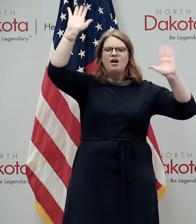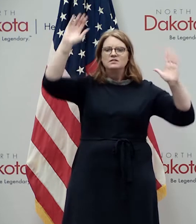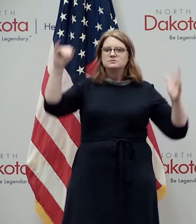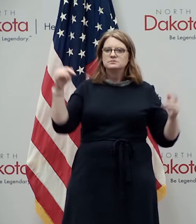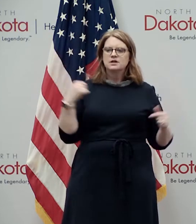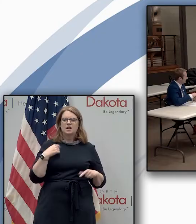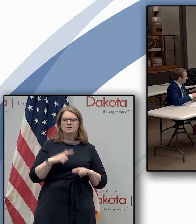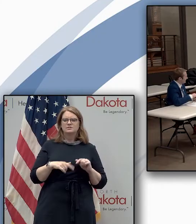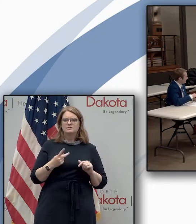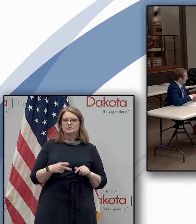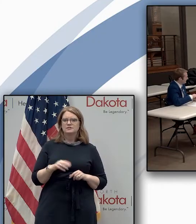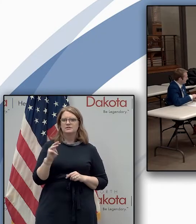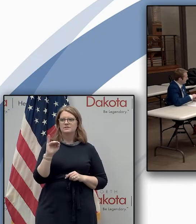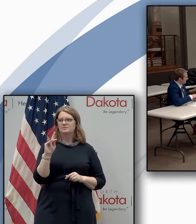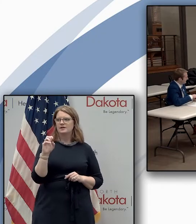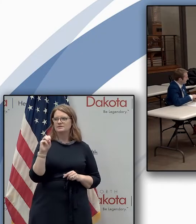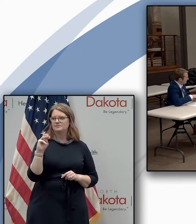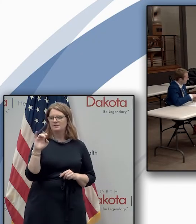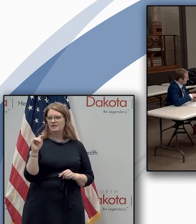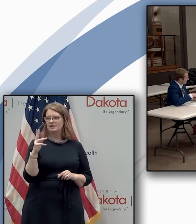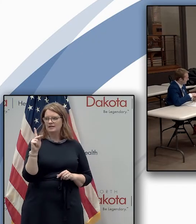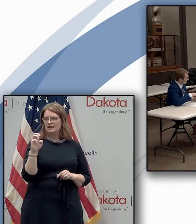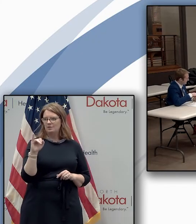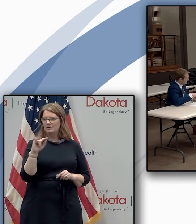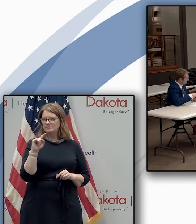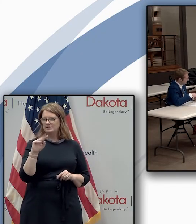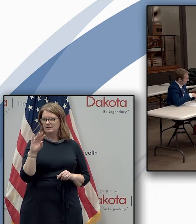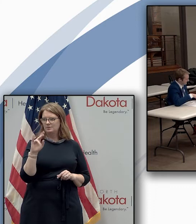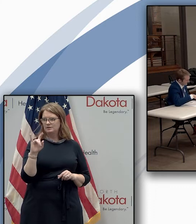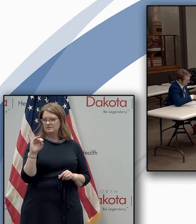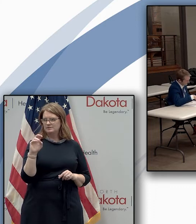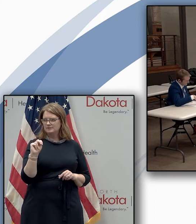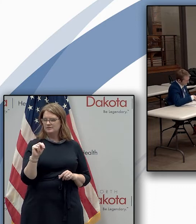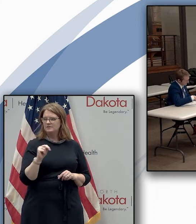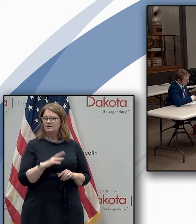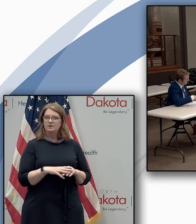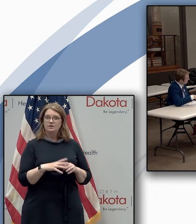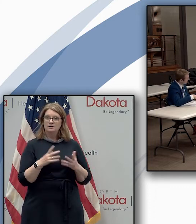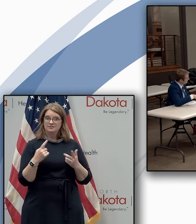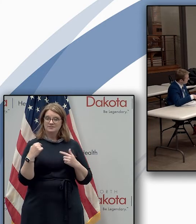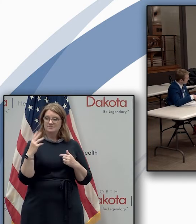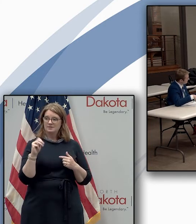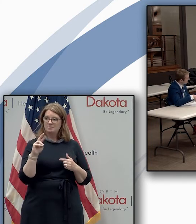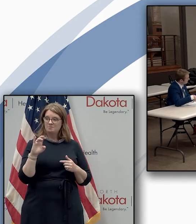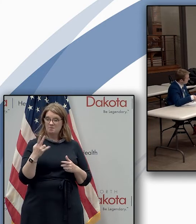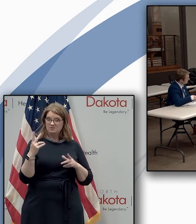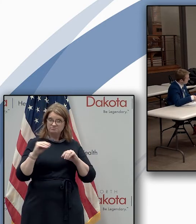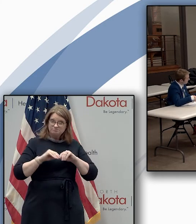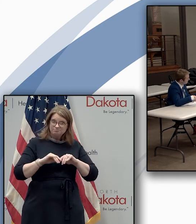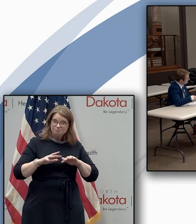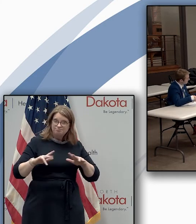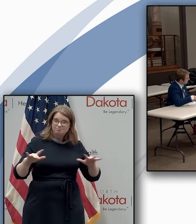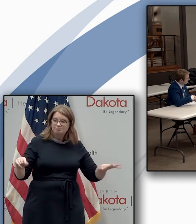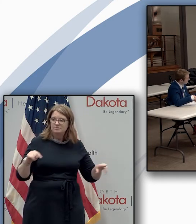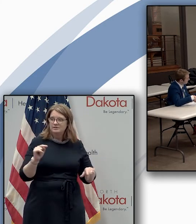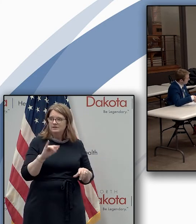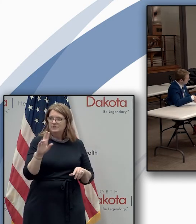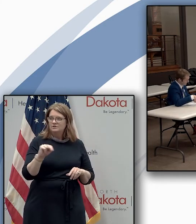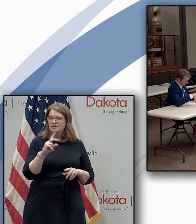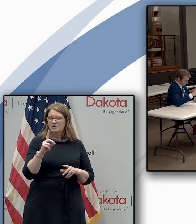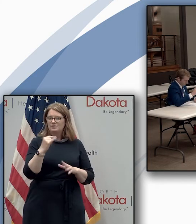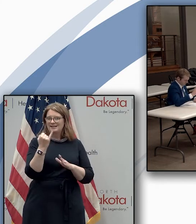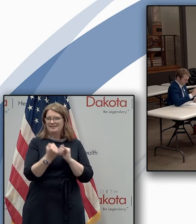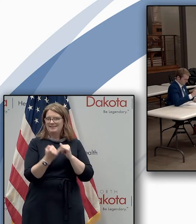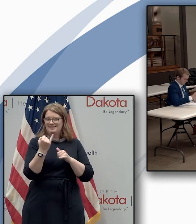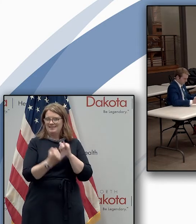mike smith 660 kyz in williston when the pandemic began in march north dakota was one of the last states to be impacted